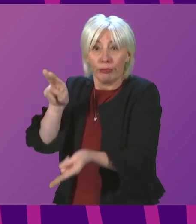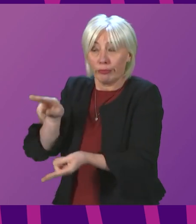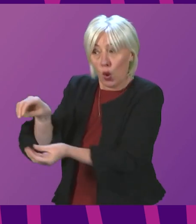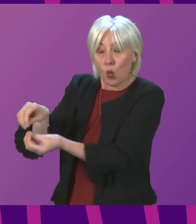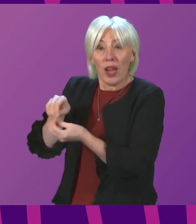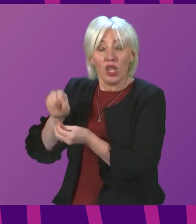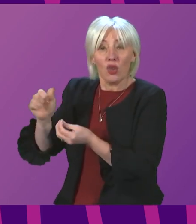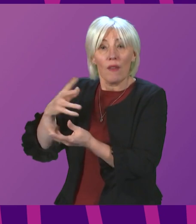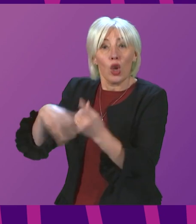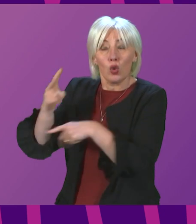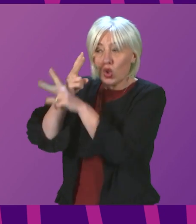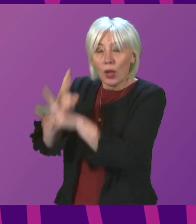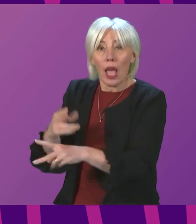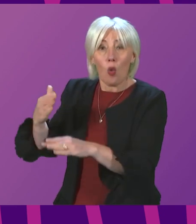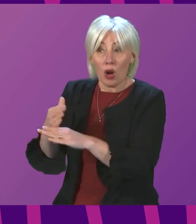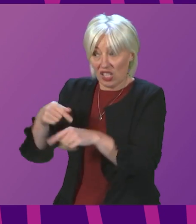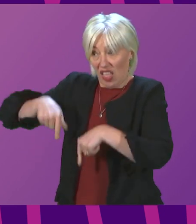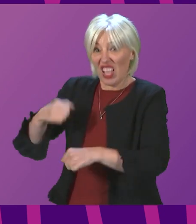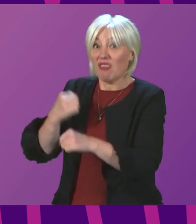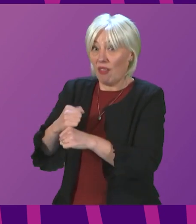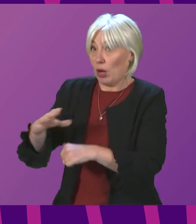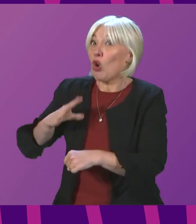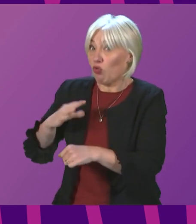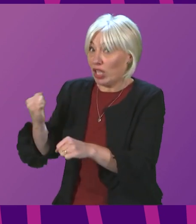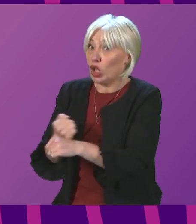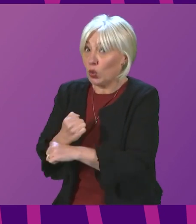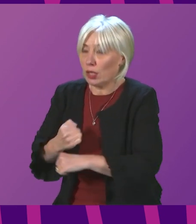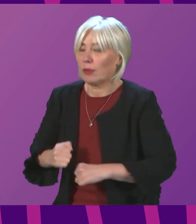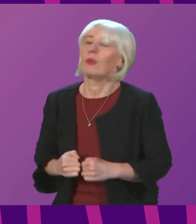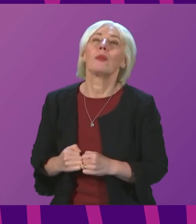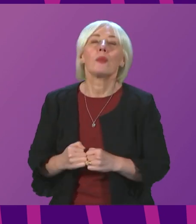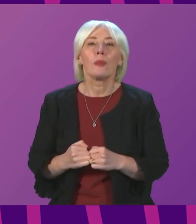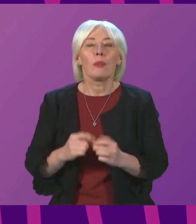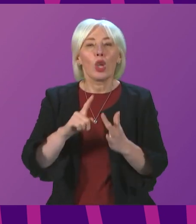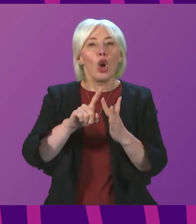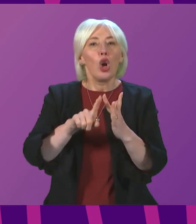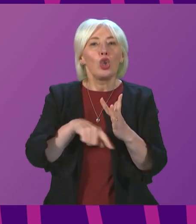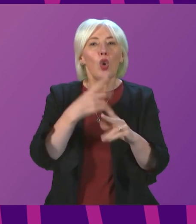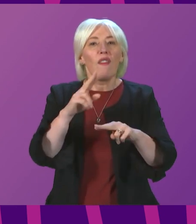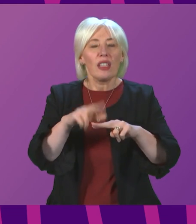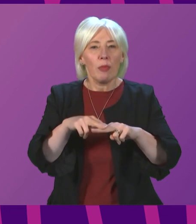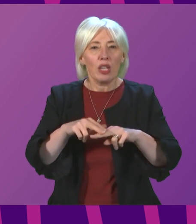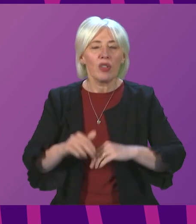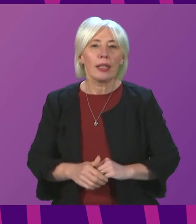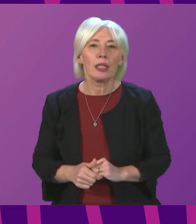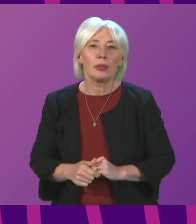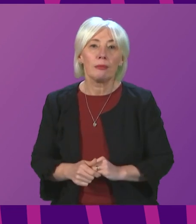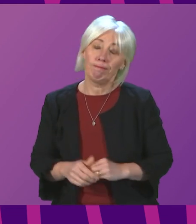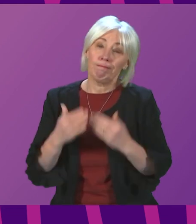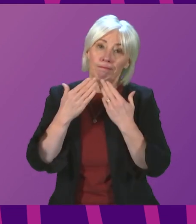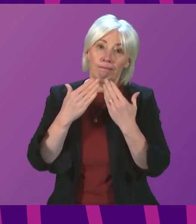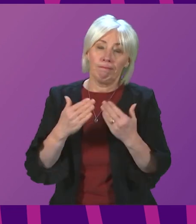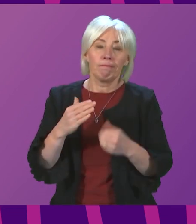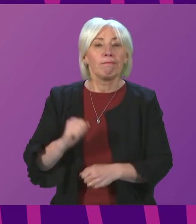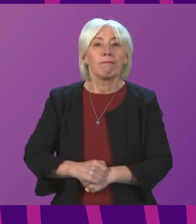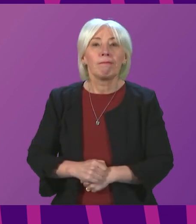workers, which this government is already doing. Joe Fitzpatrick to be followed by Sandish Gulhani. Thank you, presiding officer. The